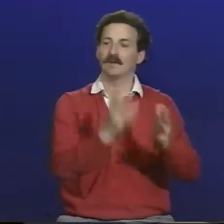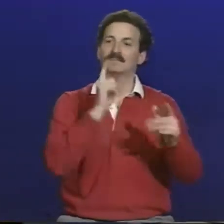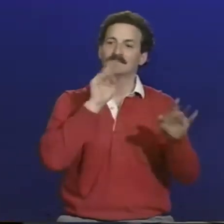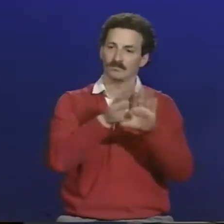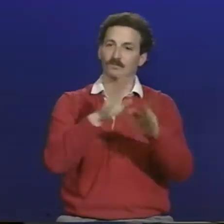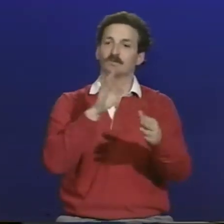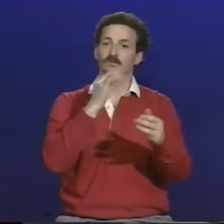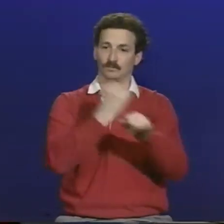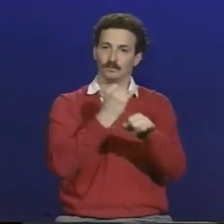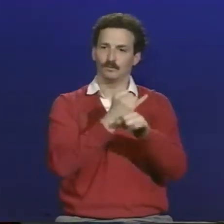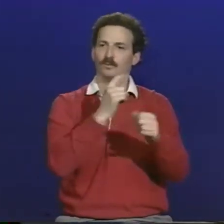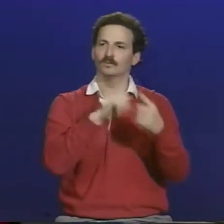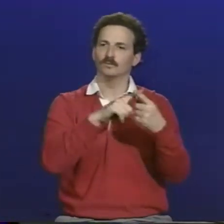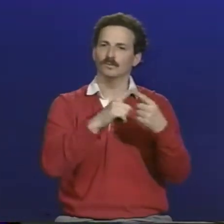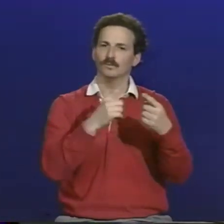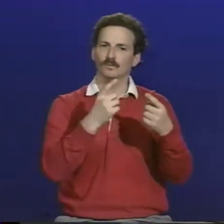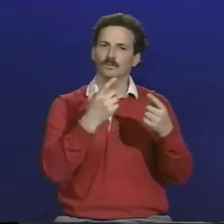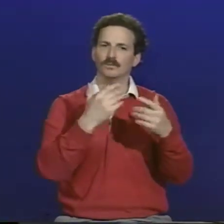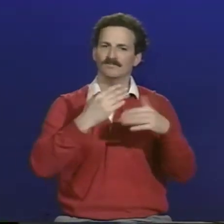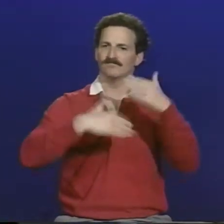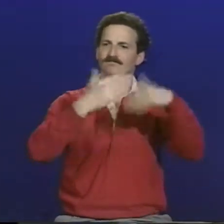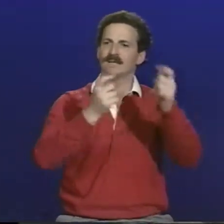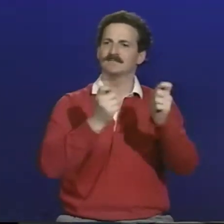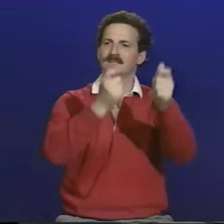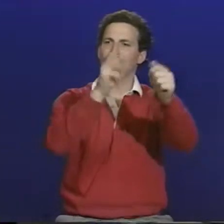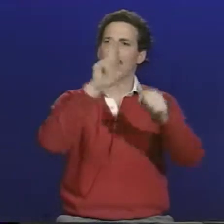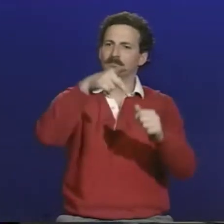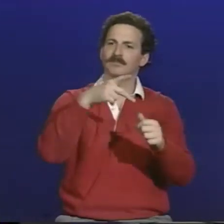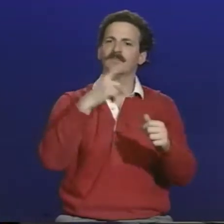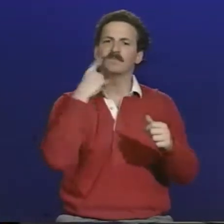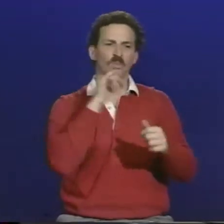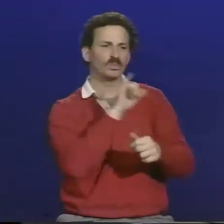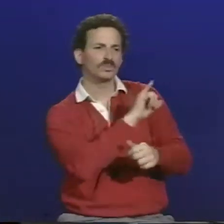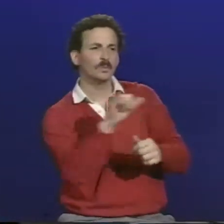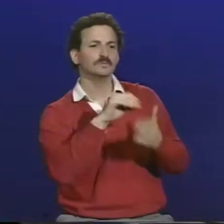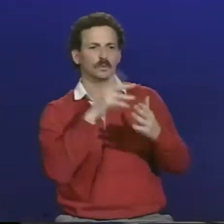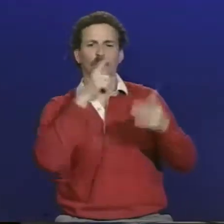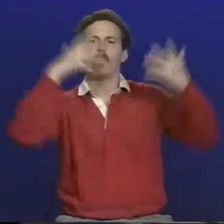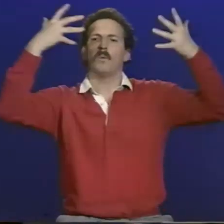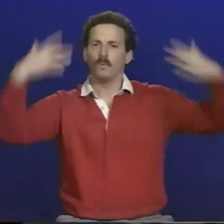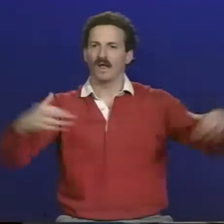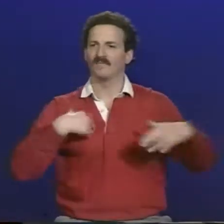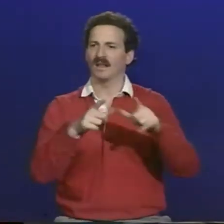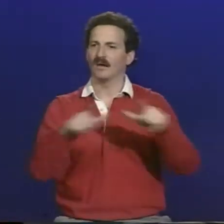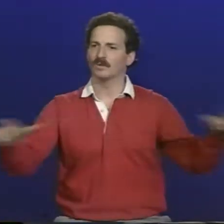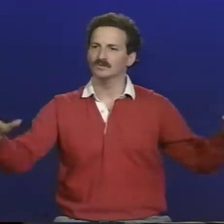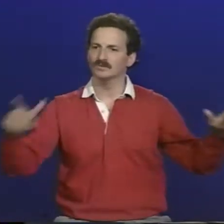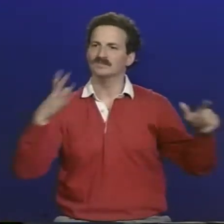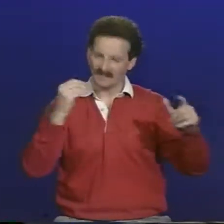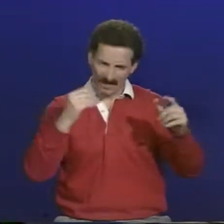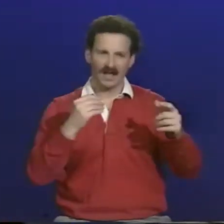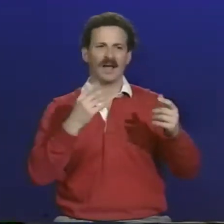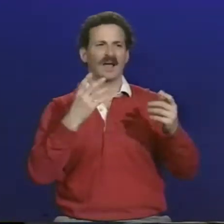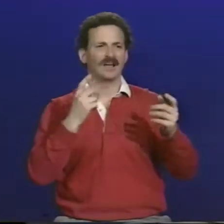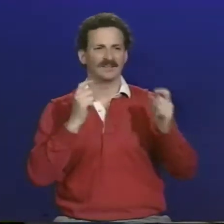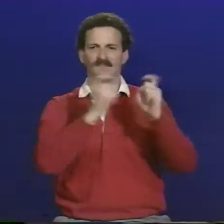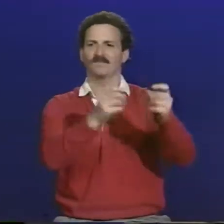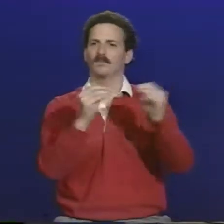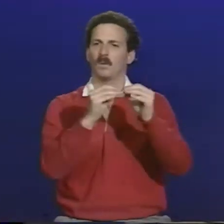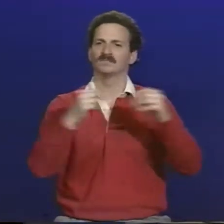in the mix of students who go to schools for the deaf. So I think that it's my responsibility to get behind the schools and have them pick up the pace